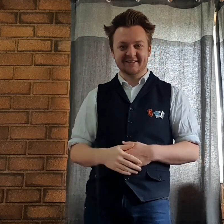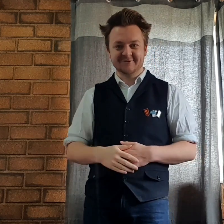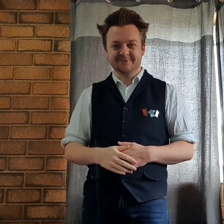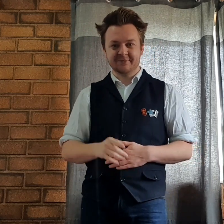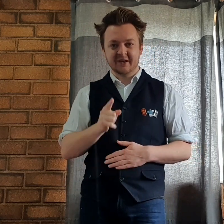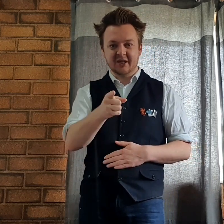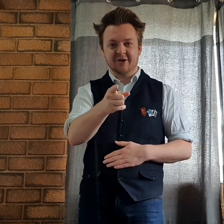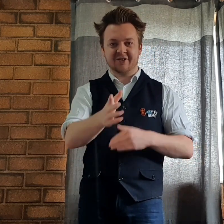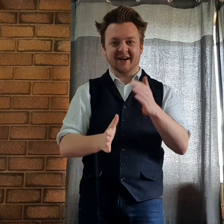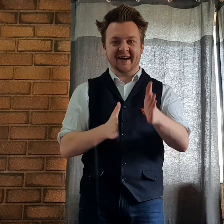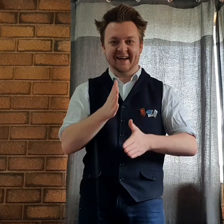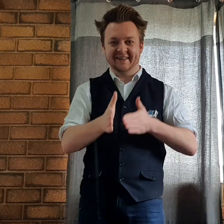U sign.